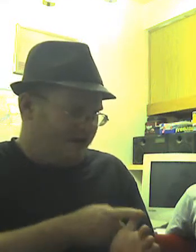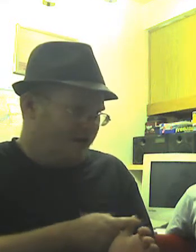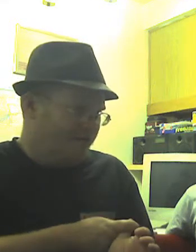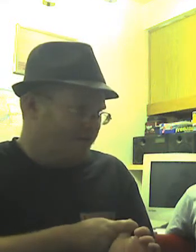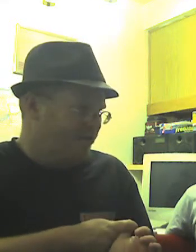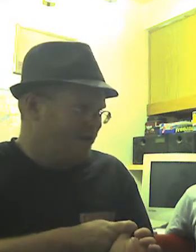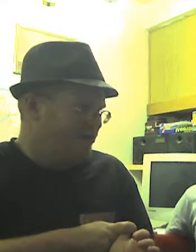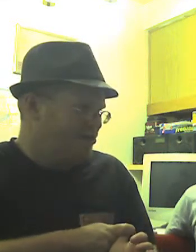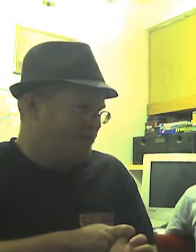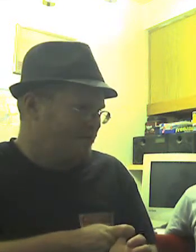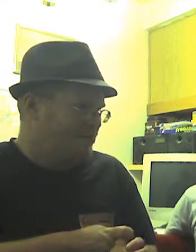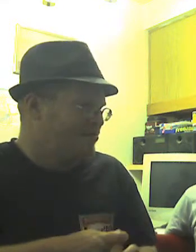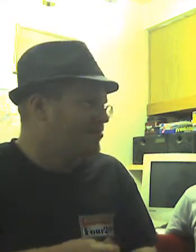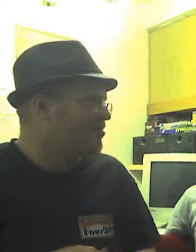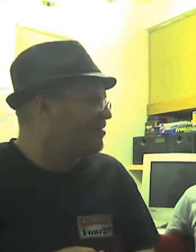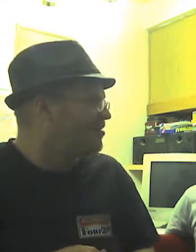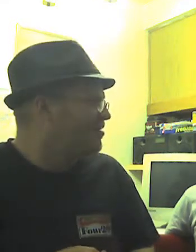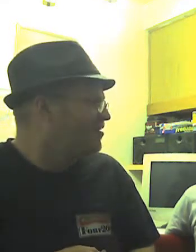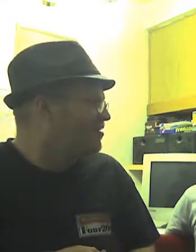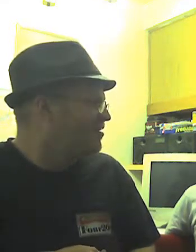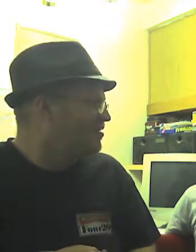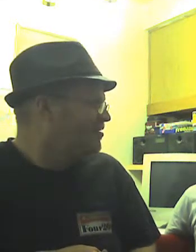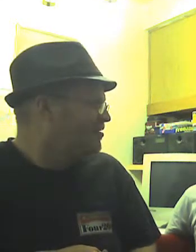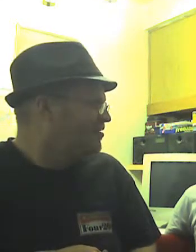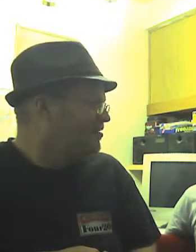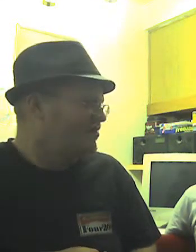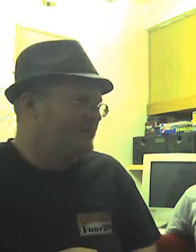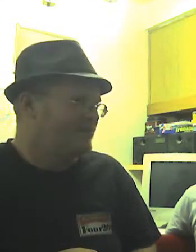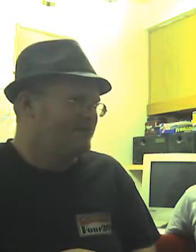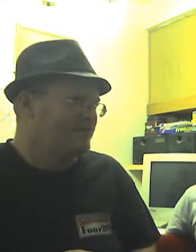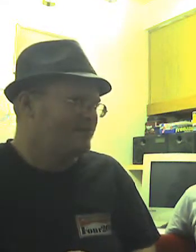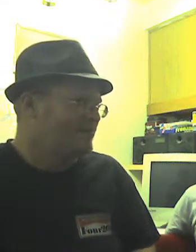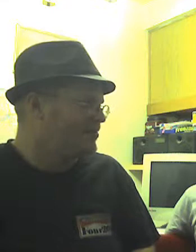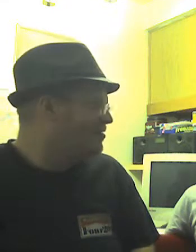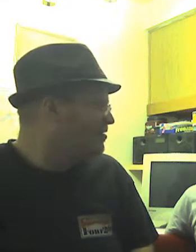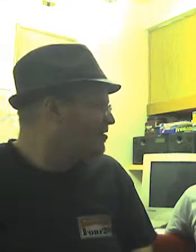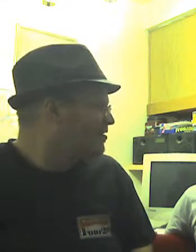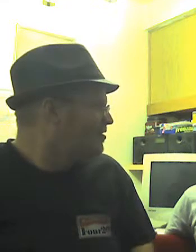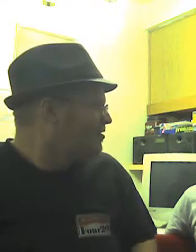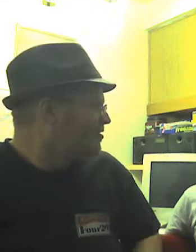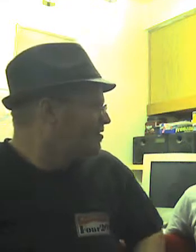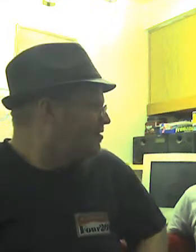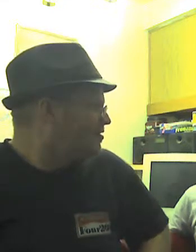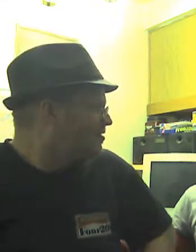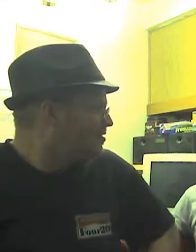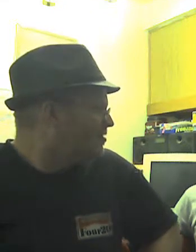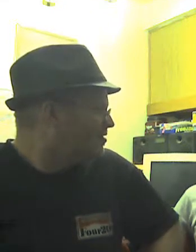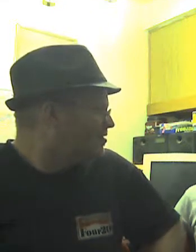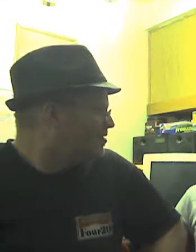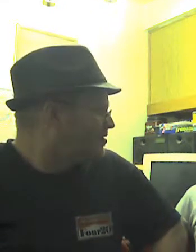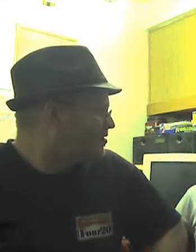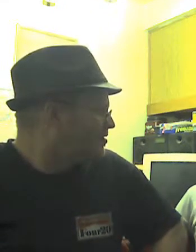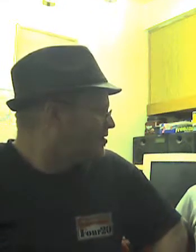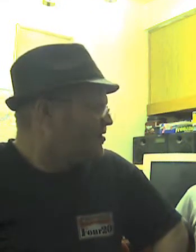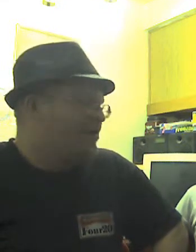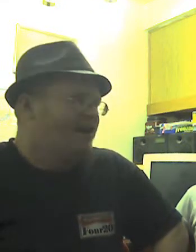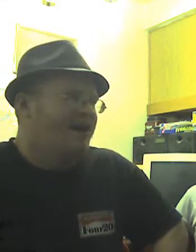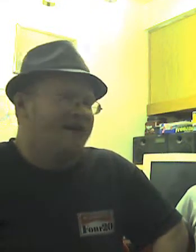and your fly fishing books. Uh, yeah. Yeah, I'm trying to rebuild, uh, a friendship with someone. Ah,